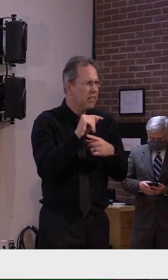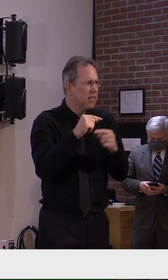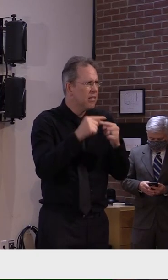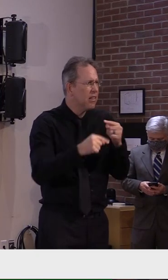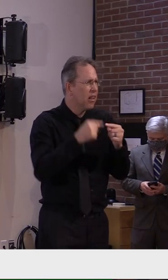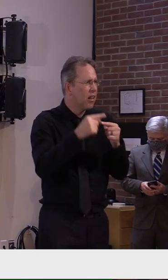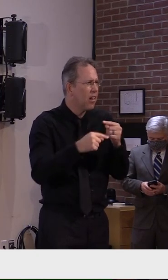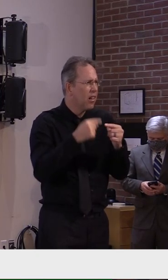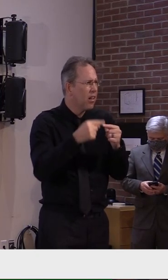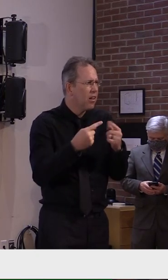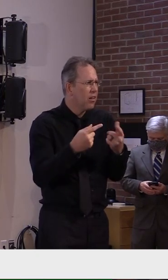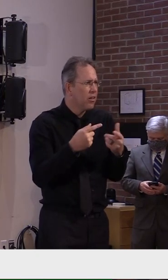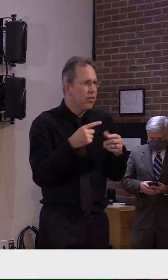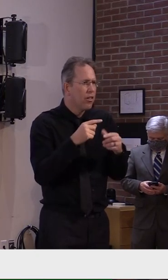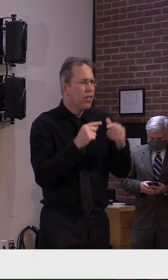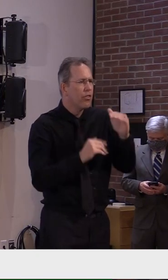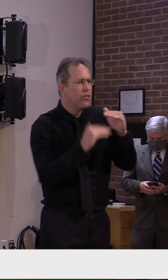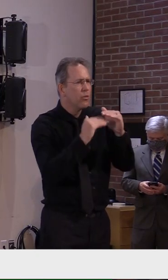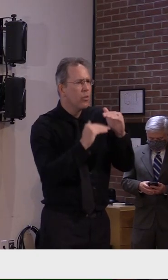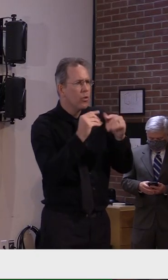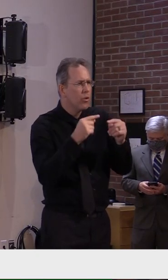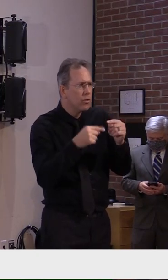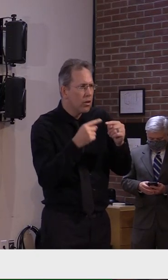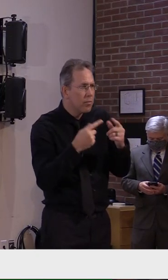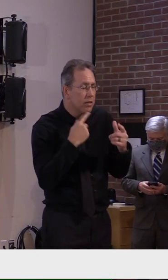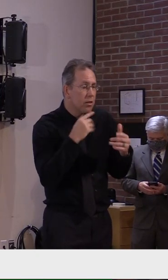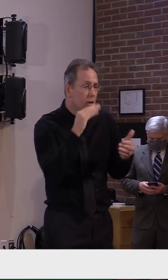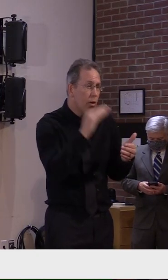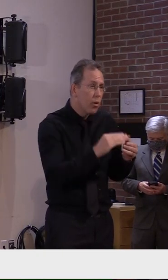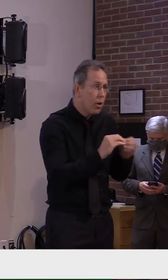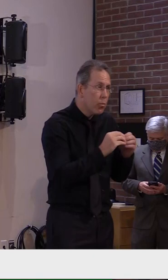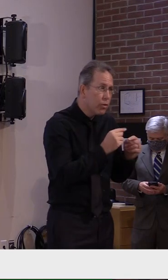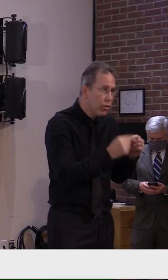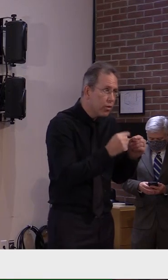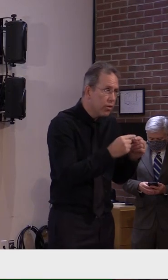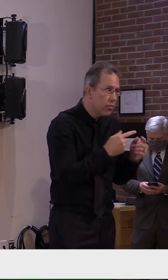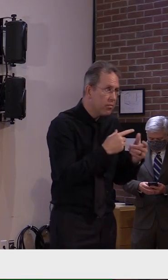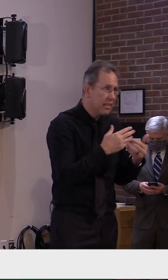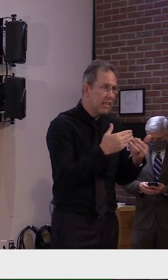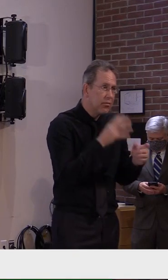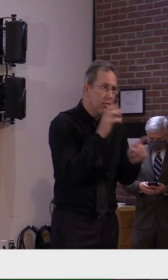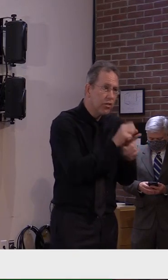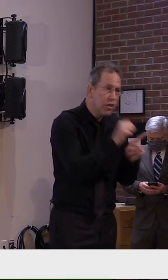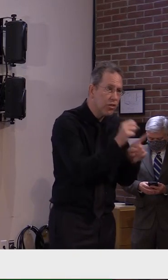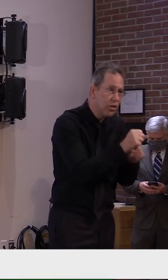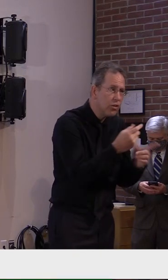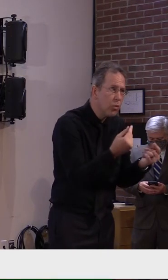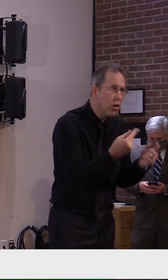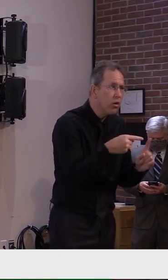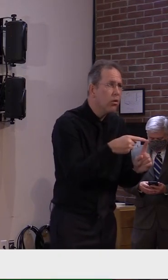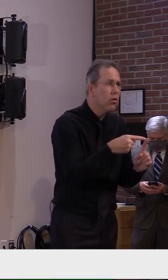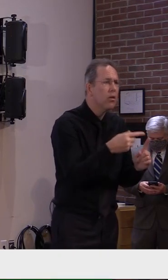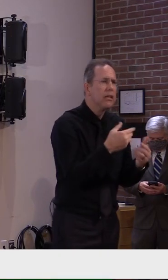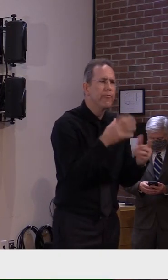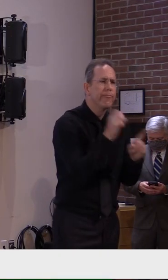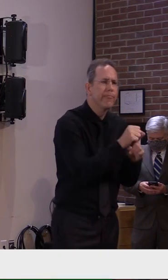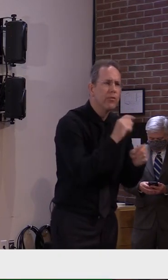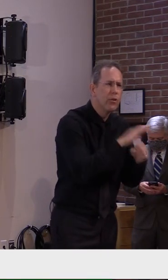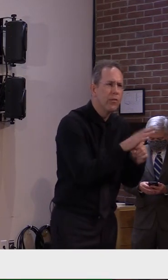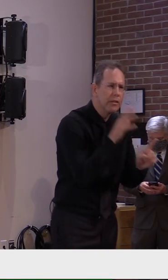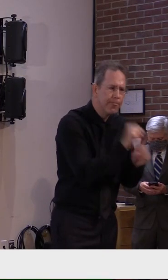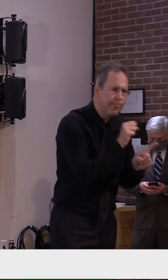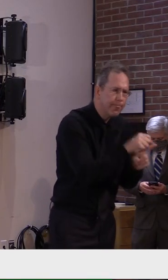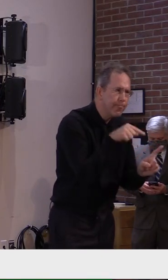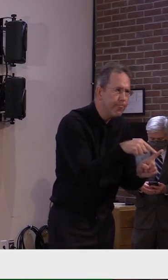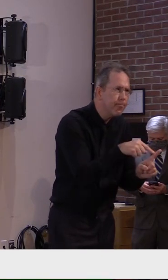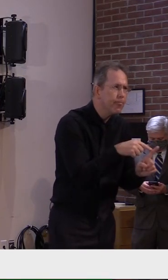rapidly the assay will detect the virus and some people use that as a surrogate for saying that was a more infectious